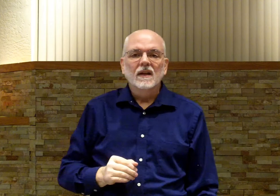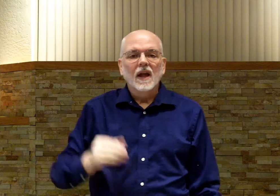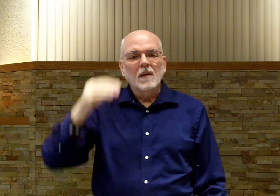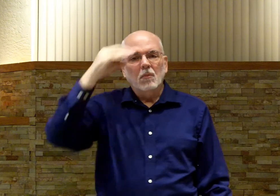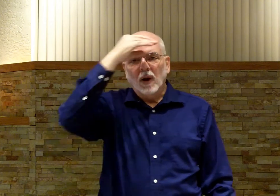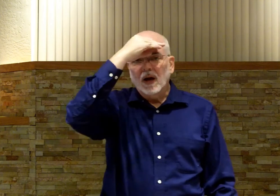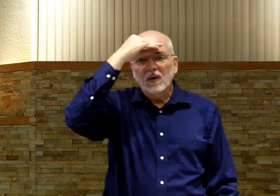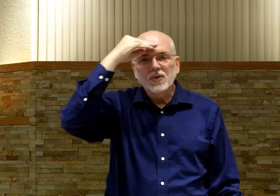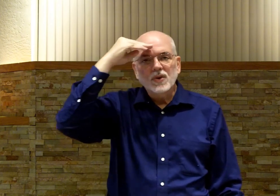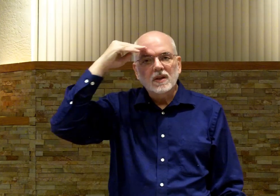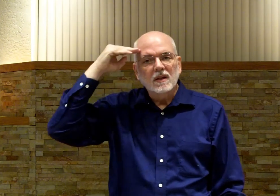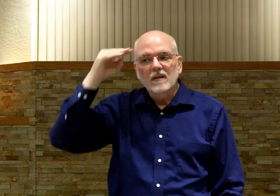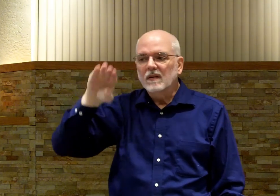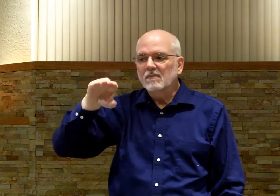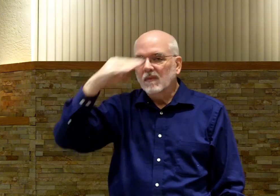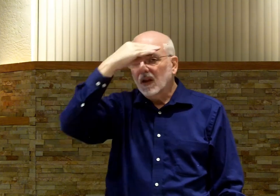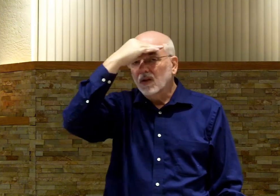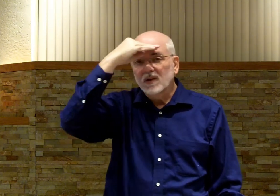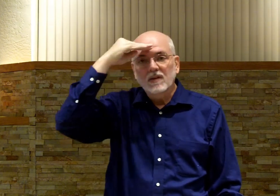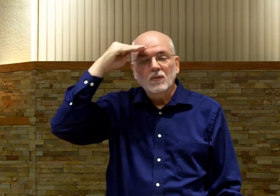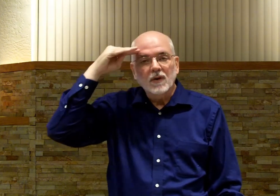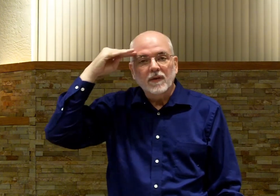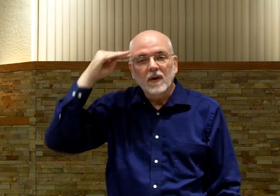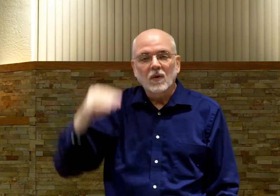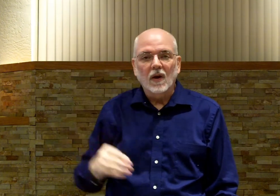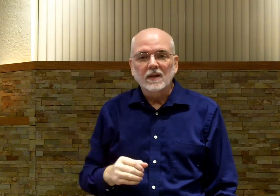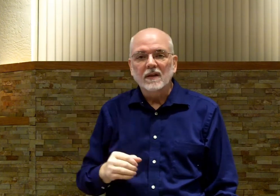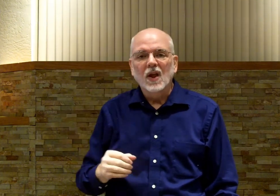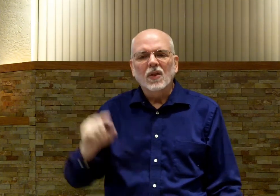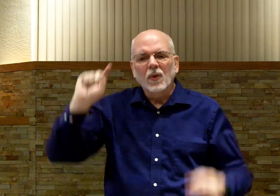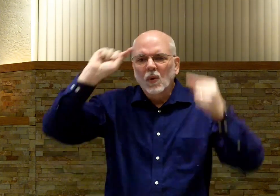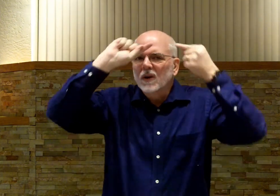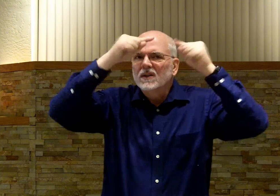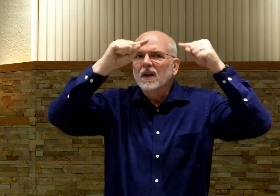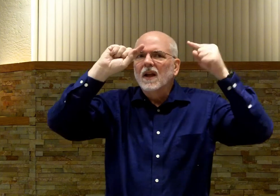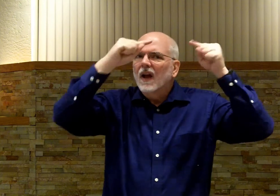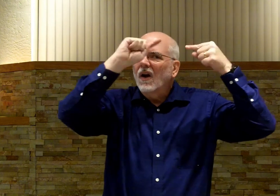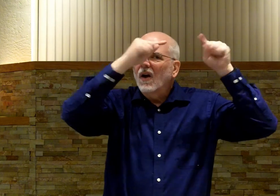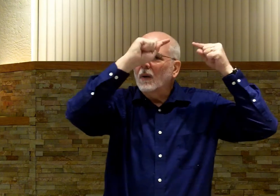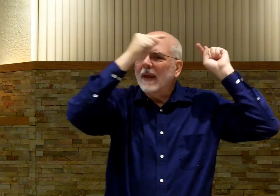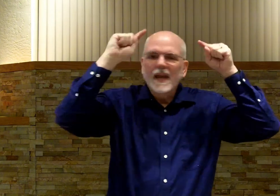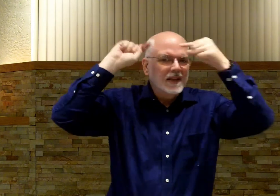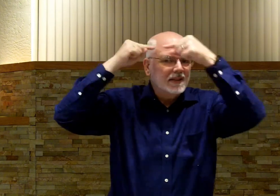Brow is just. You just run your finger across it. Thorns are pains.